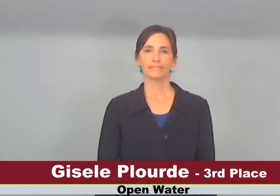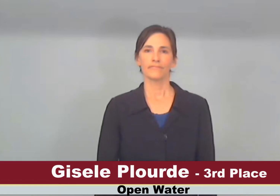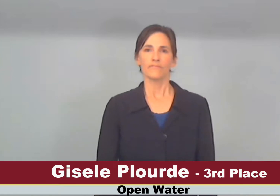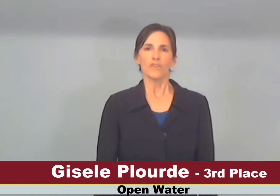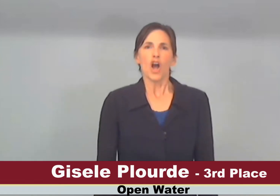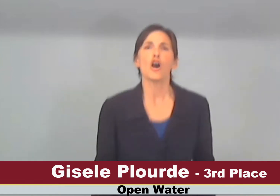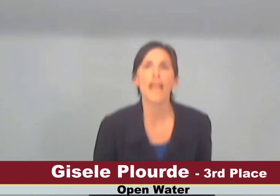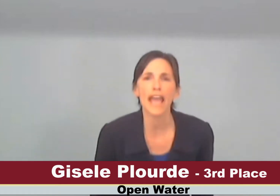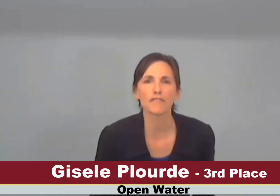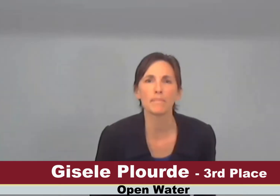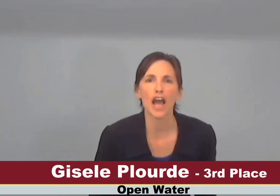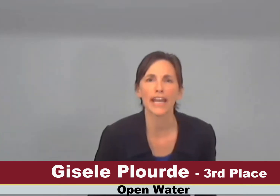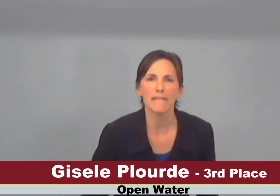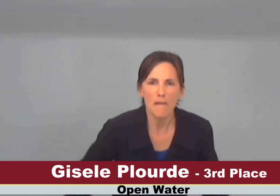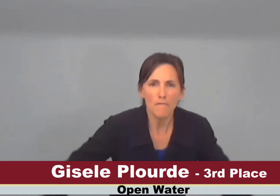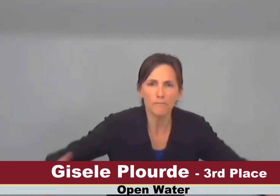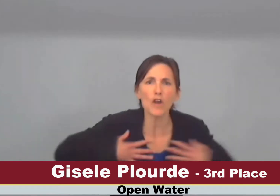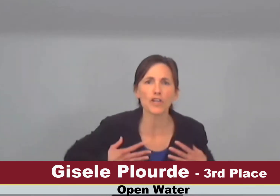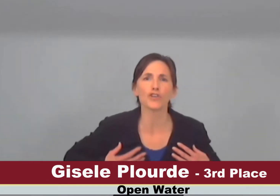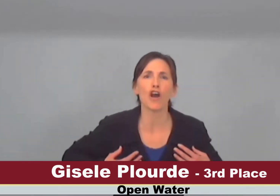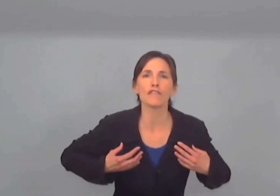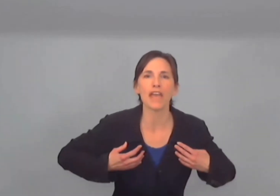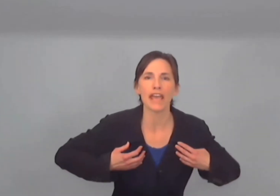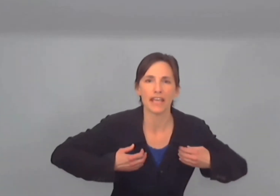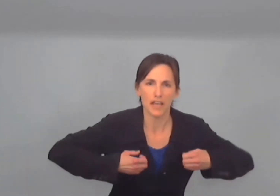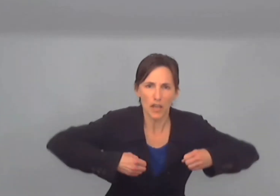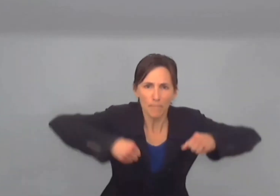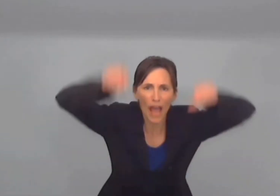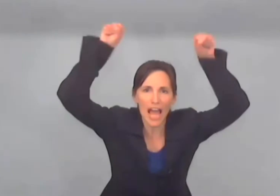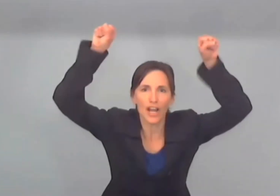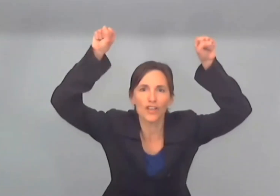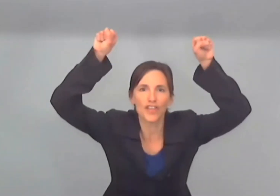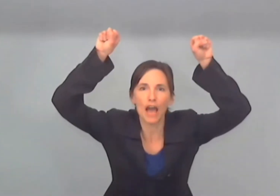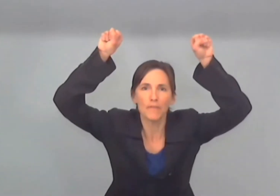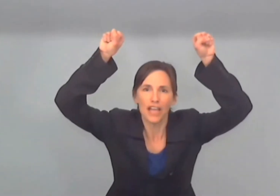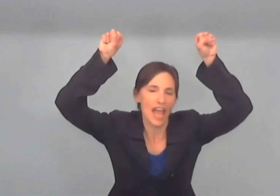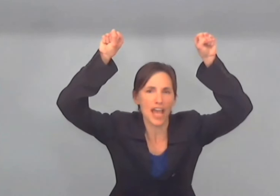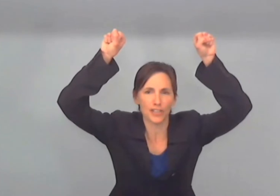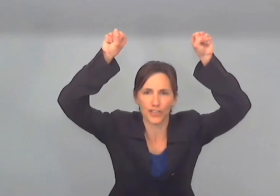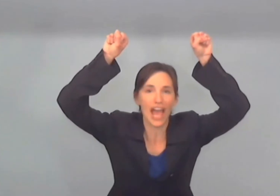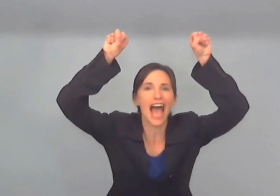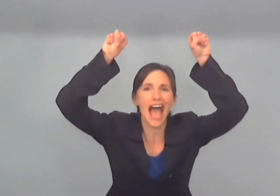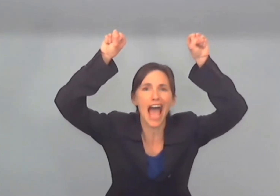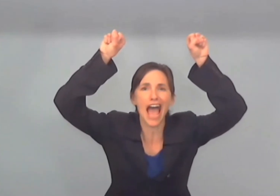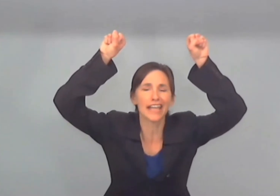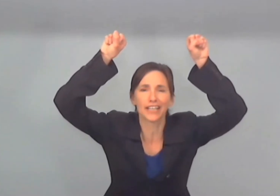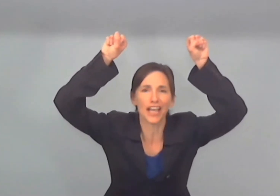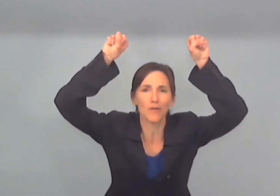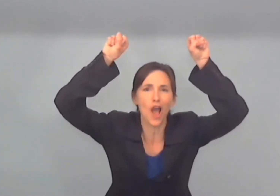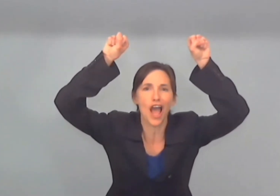okay everybody focus on me paddles up and take it away